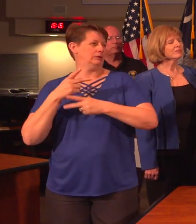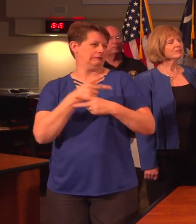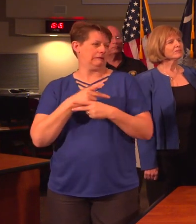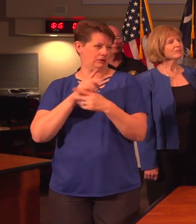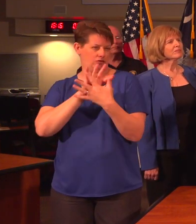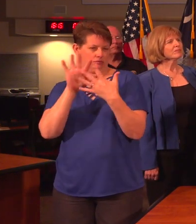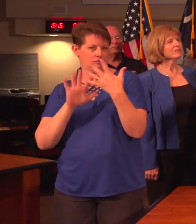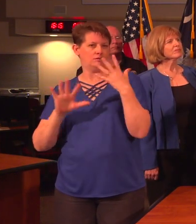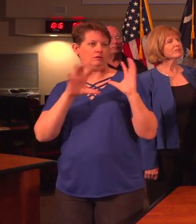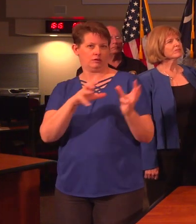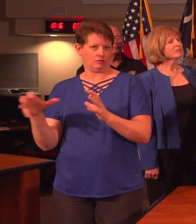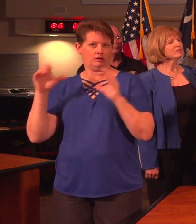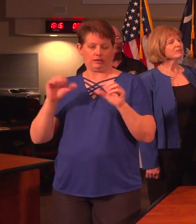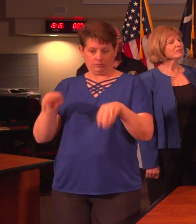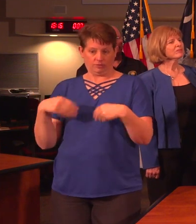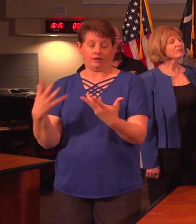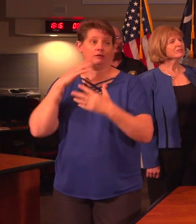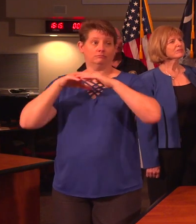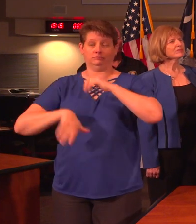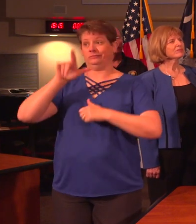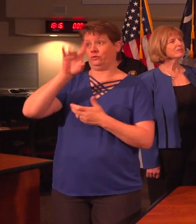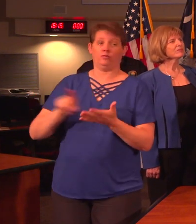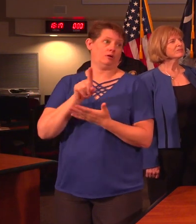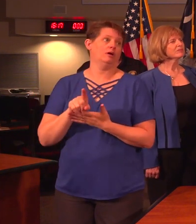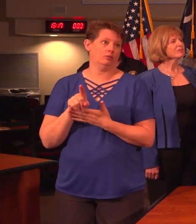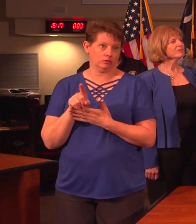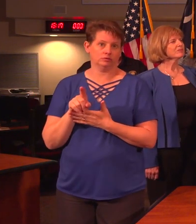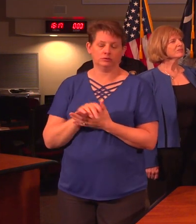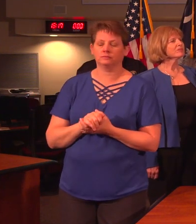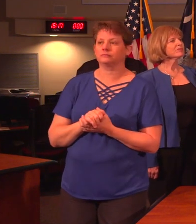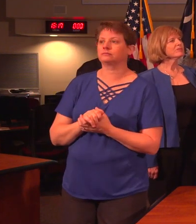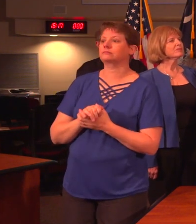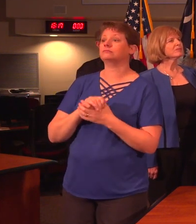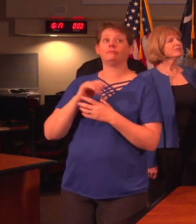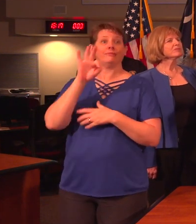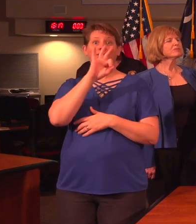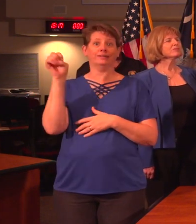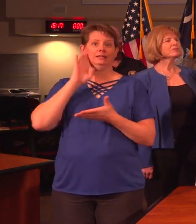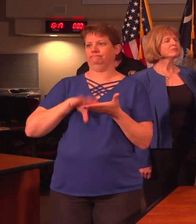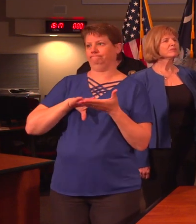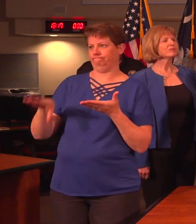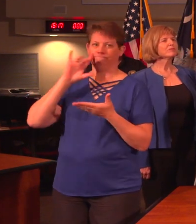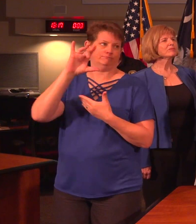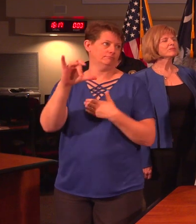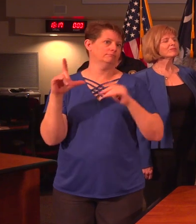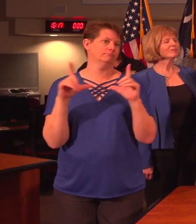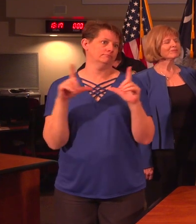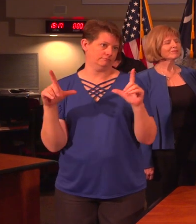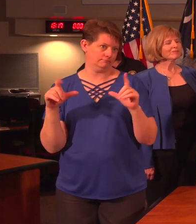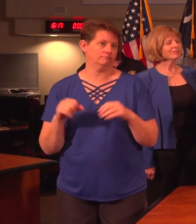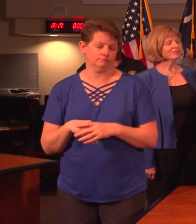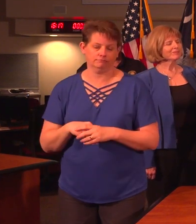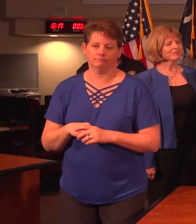practitioners within 24 hours. And additionally, there is no fee for these licenses, which